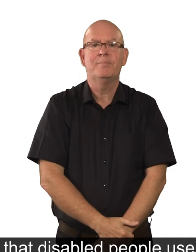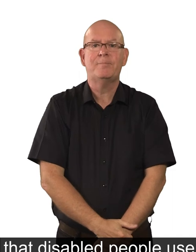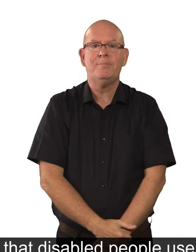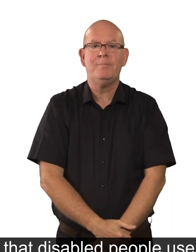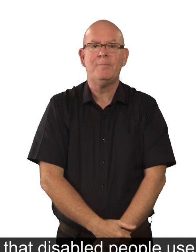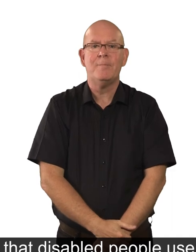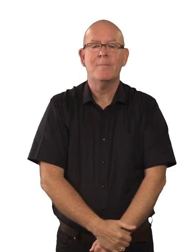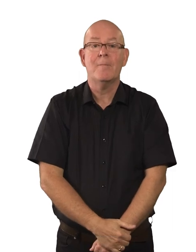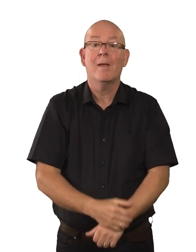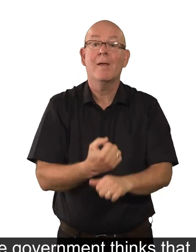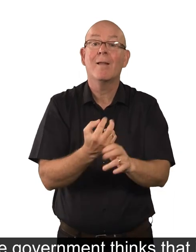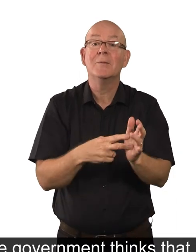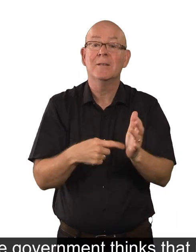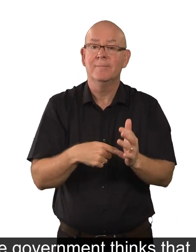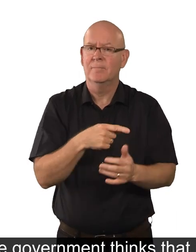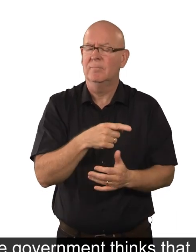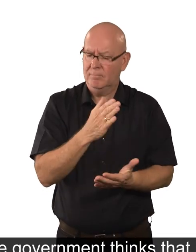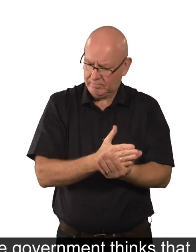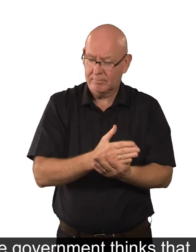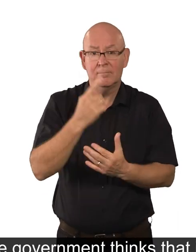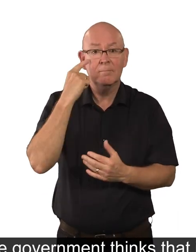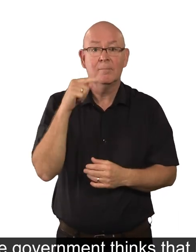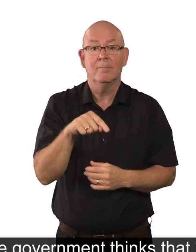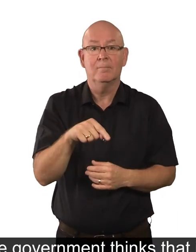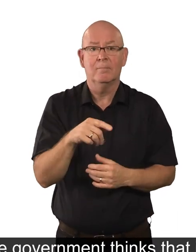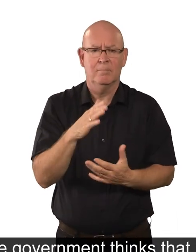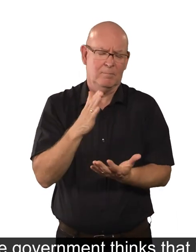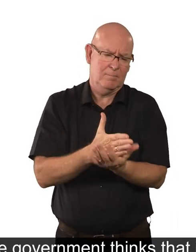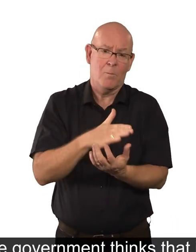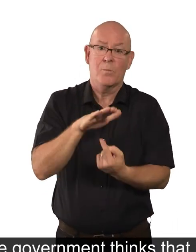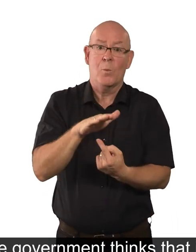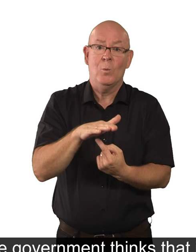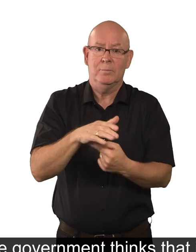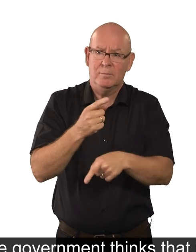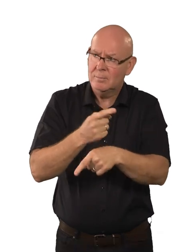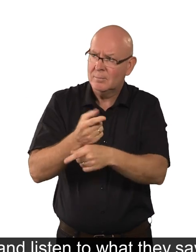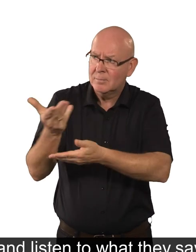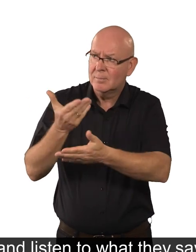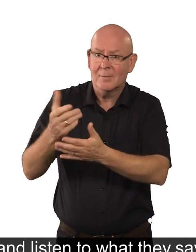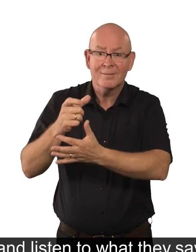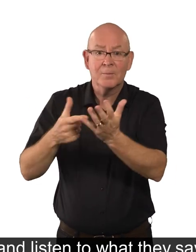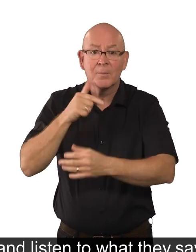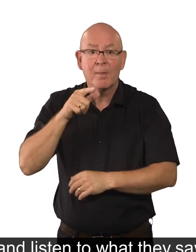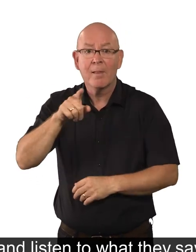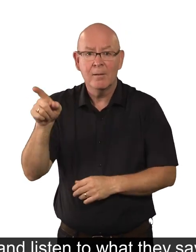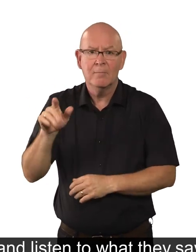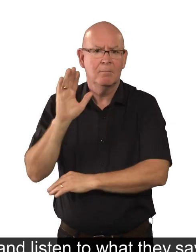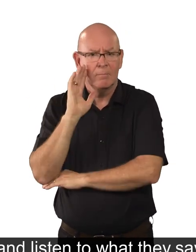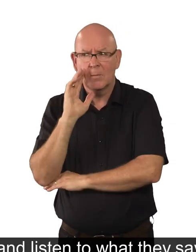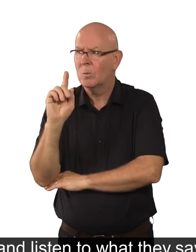disabled people. The Government thinks that it is important to talk to disabled people, and listen to what they